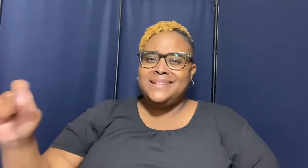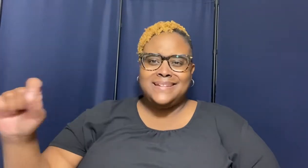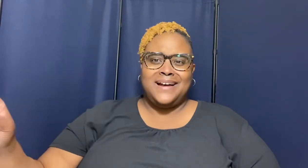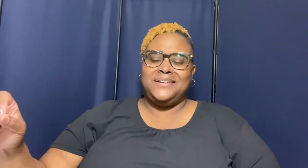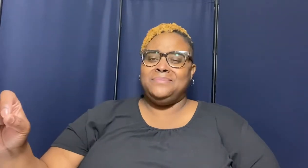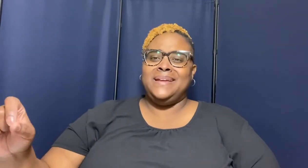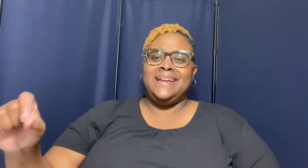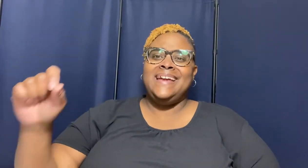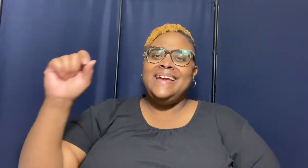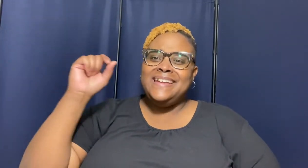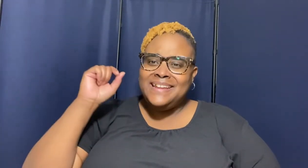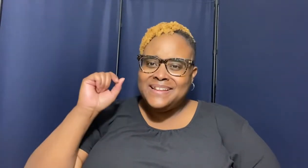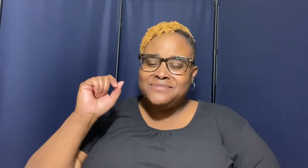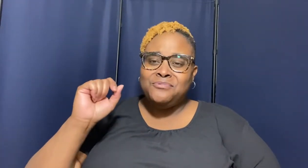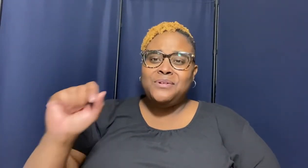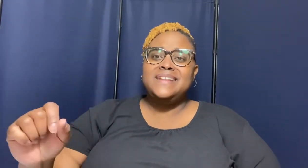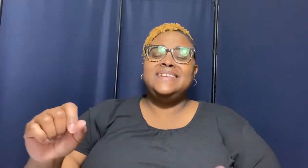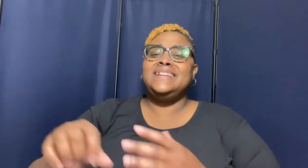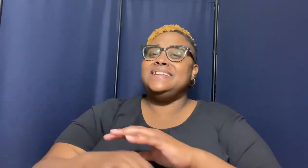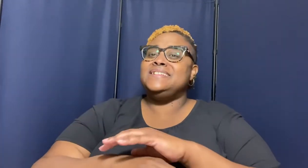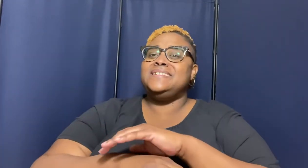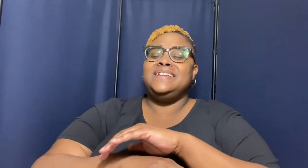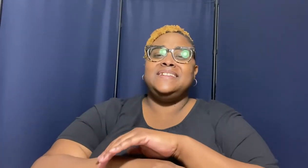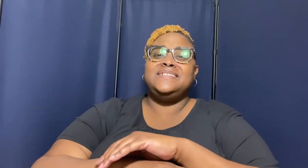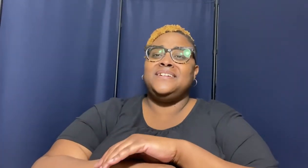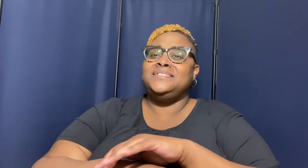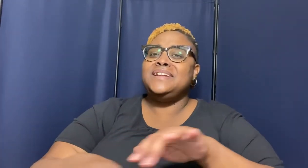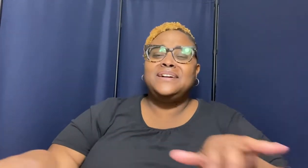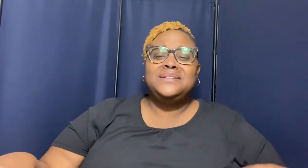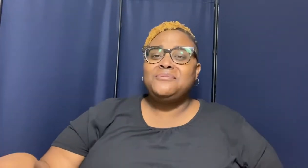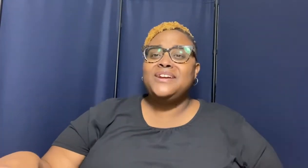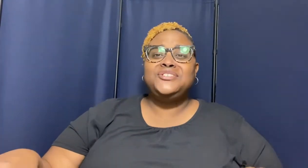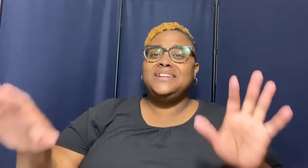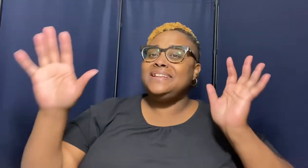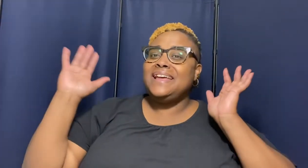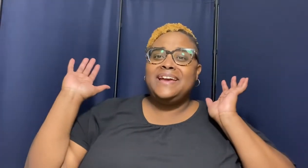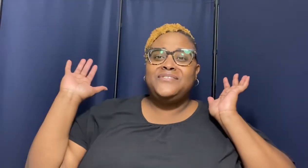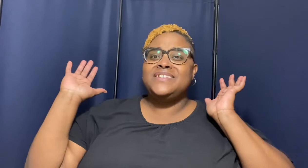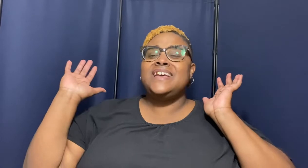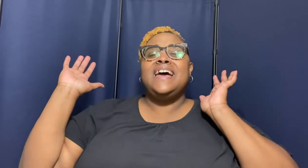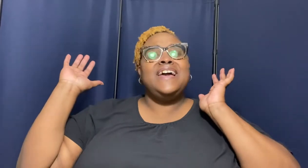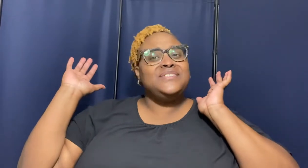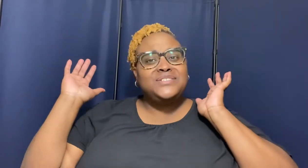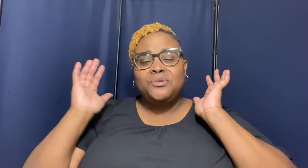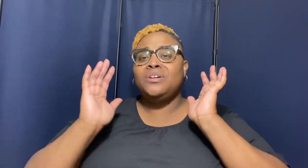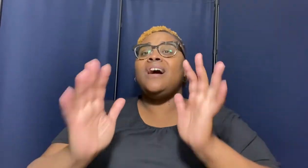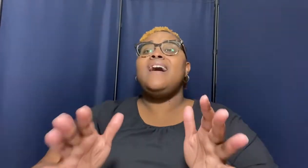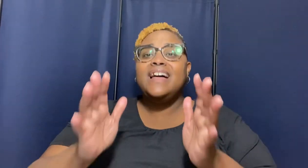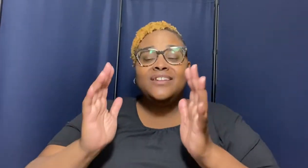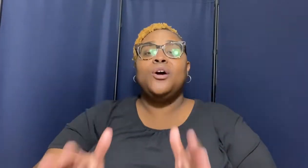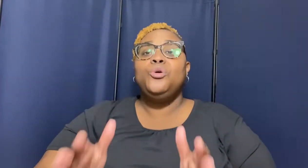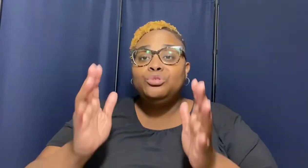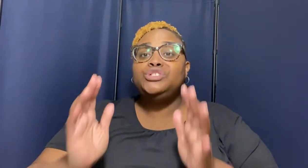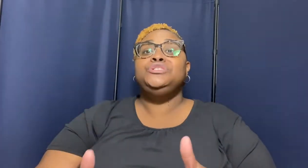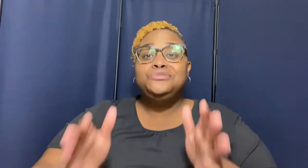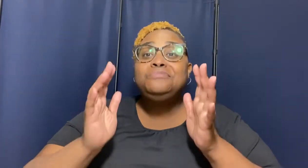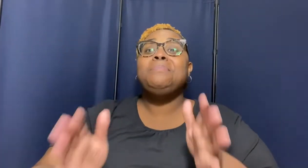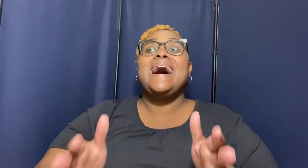documented it is written it is it is a declaration in the heavens and so god knows you by